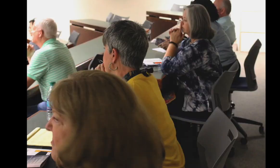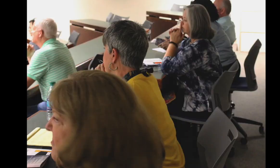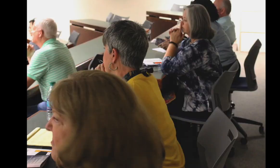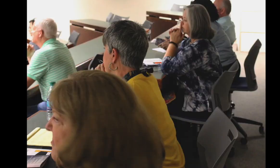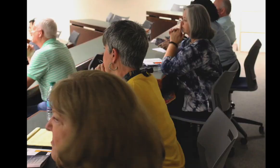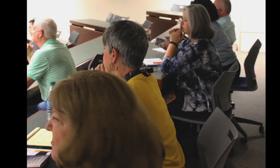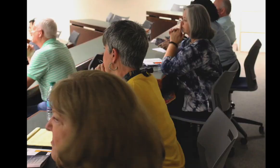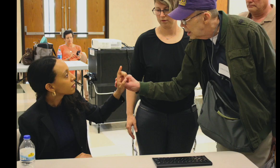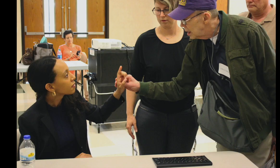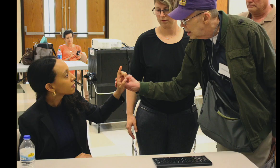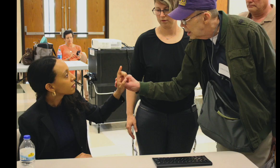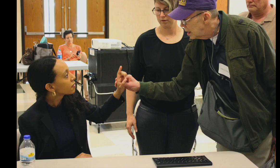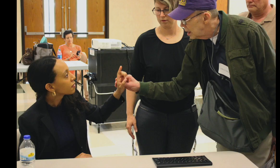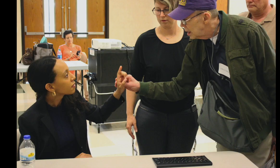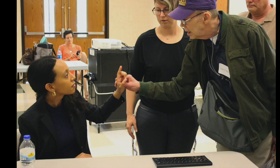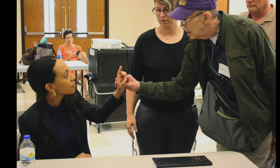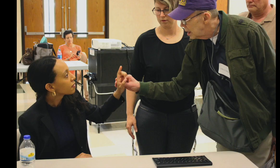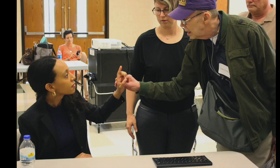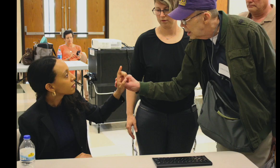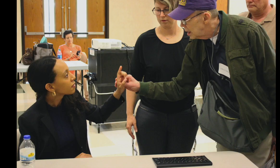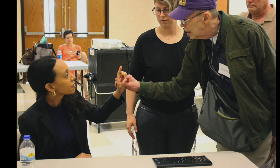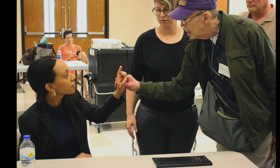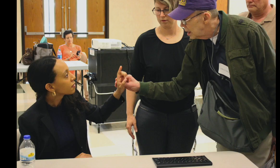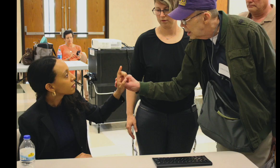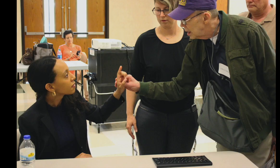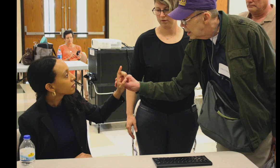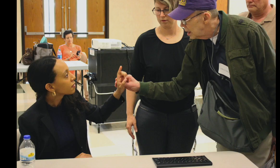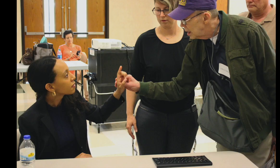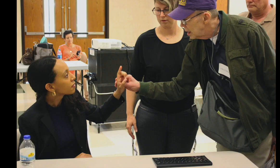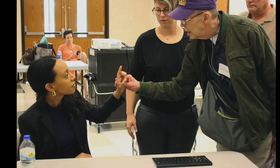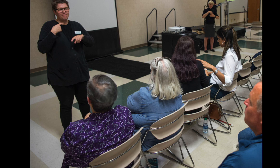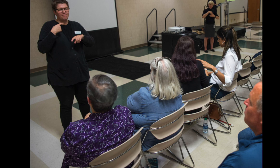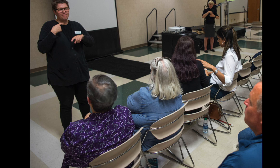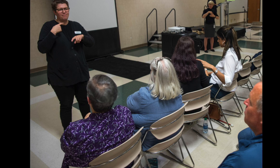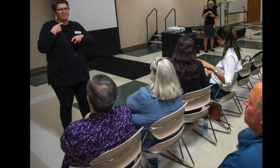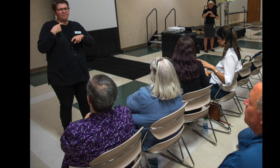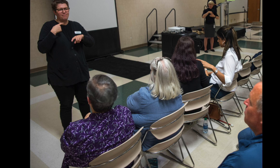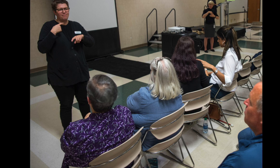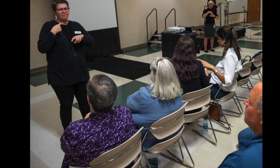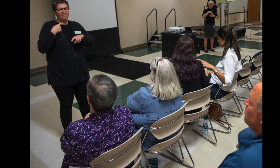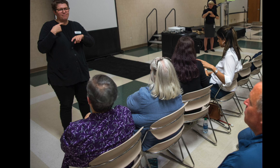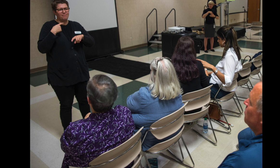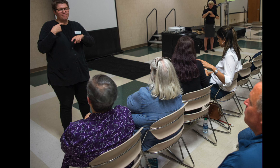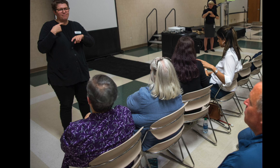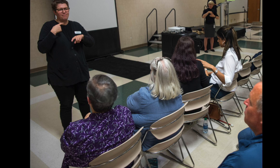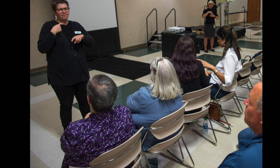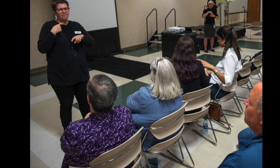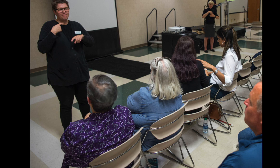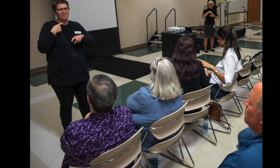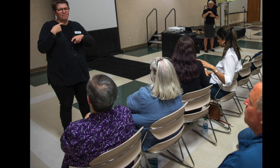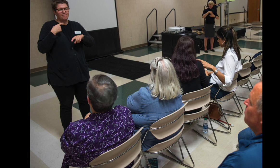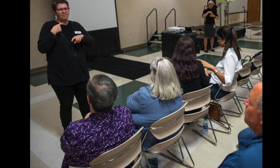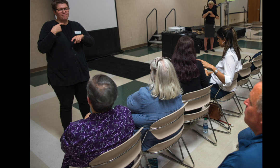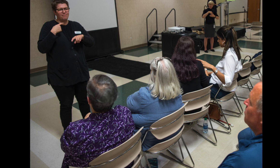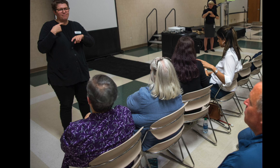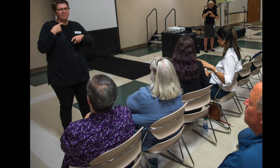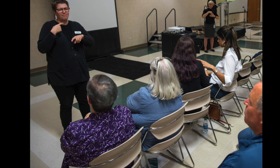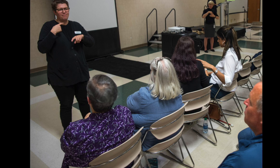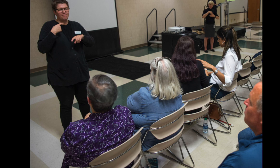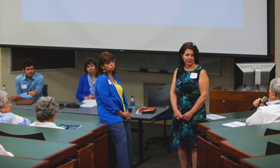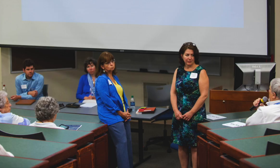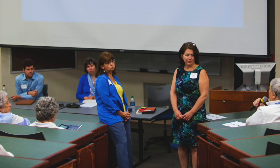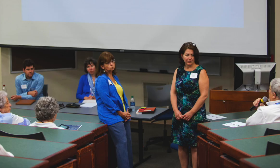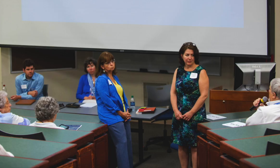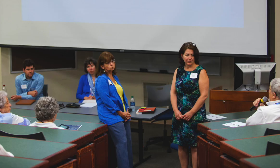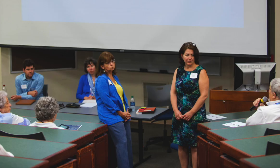organizations, and those with disabilities learned more about how to open up the workplace to all. There were workshops